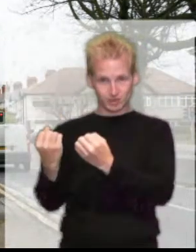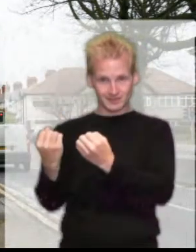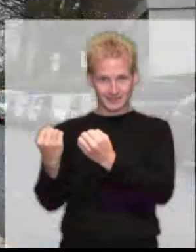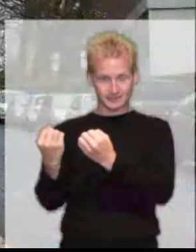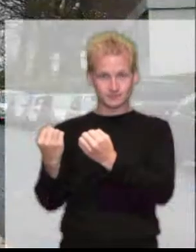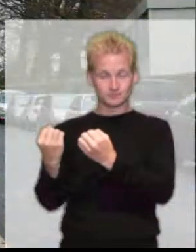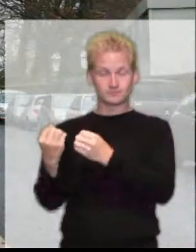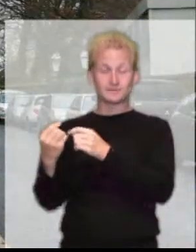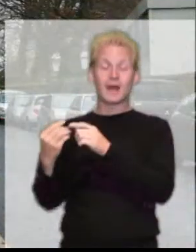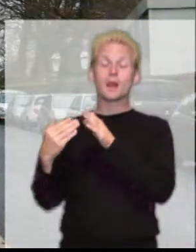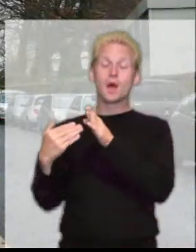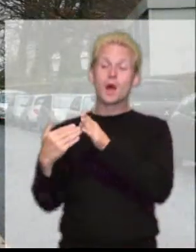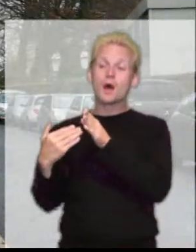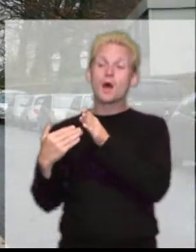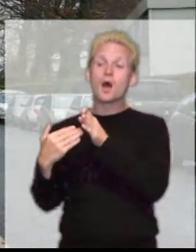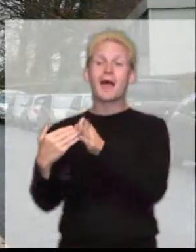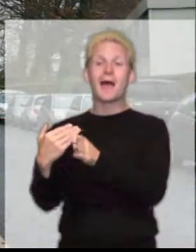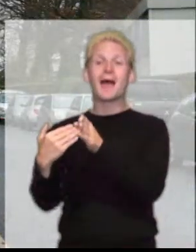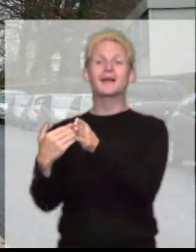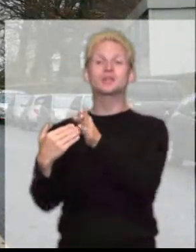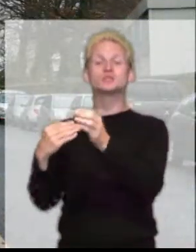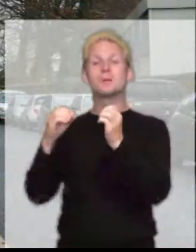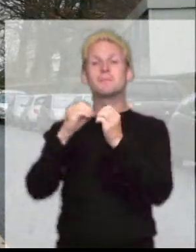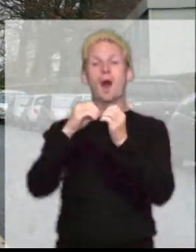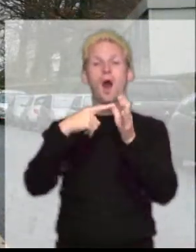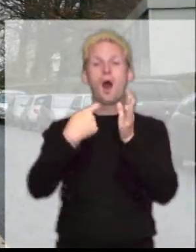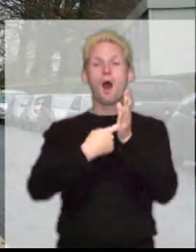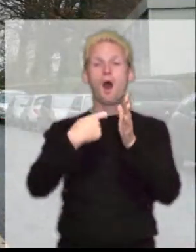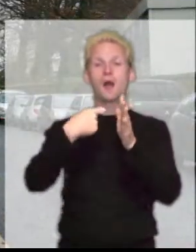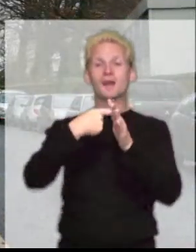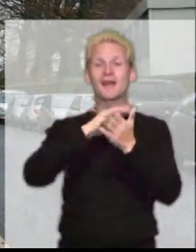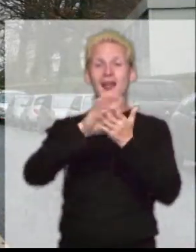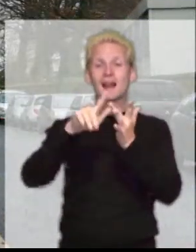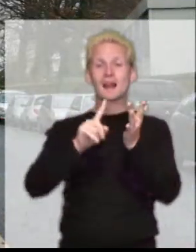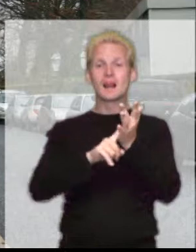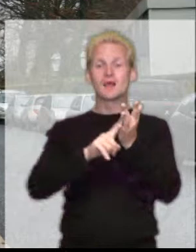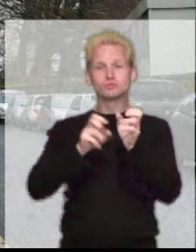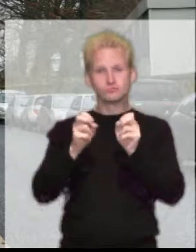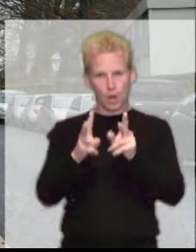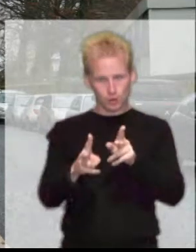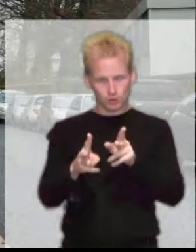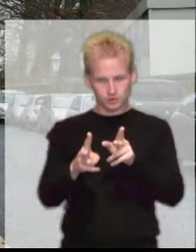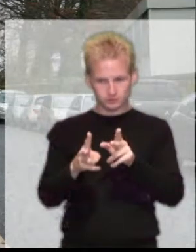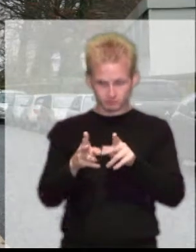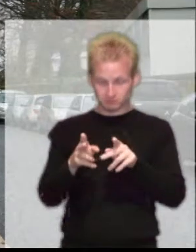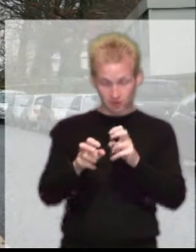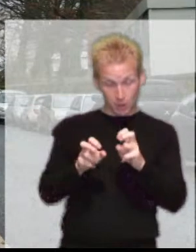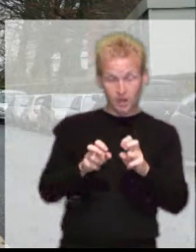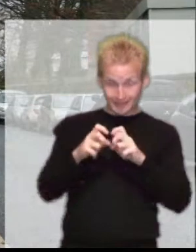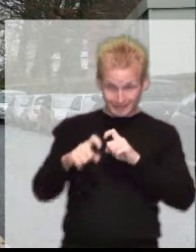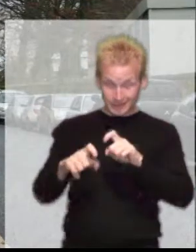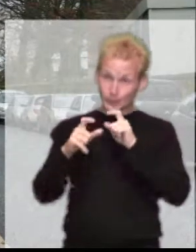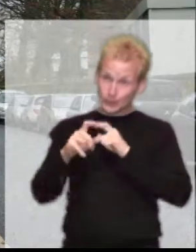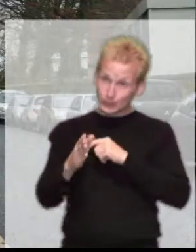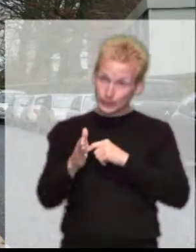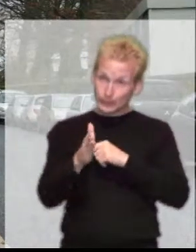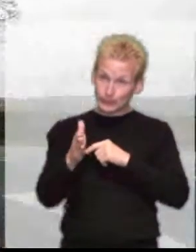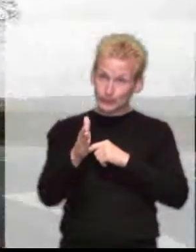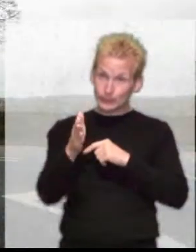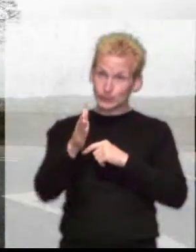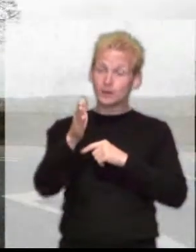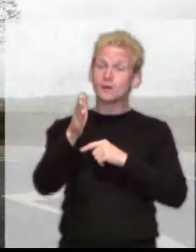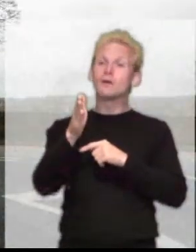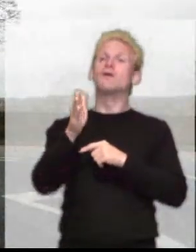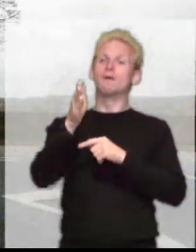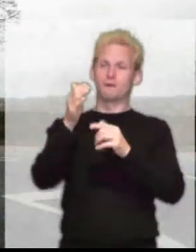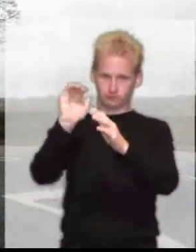and continue straight ahead onto Bark Hill Road. Continue up Bark Hill Road and turn